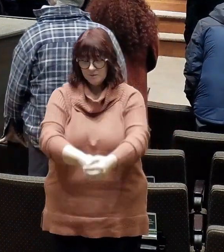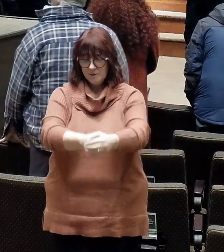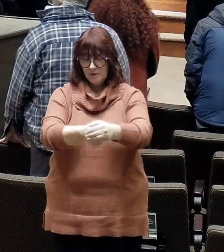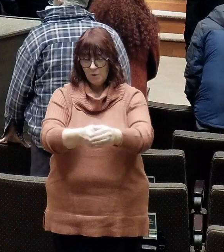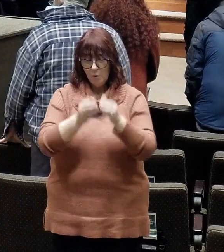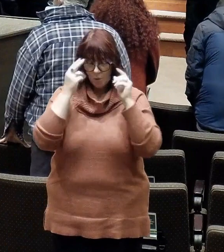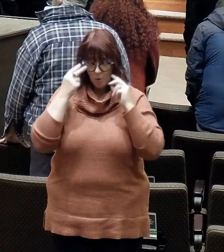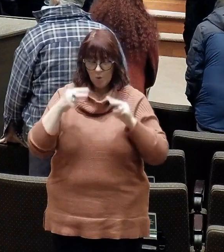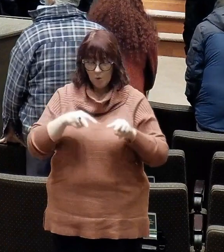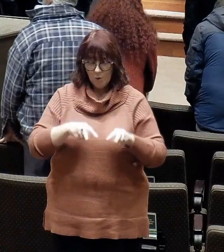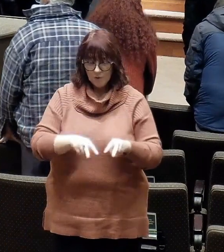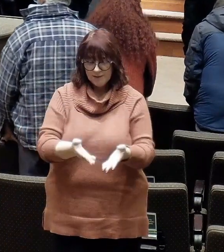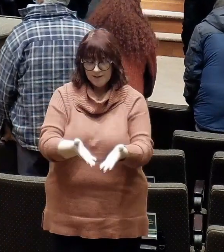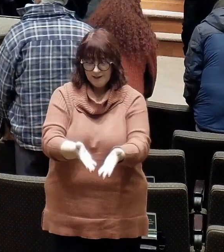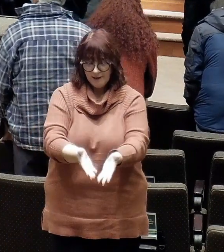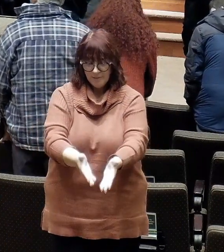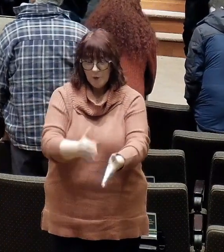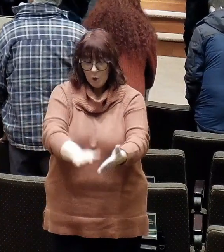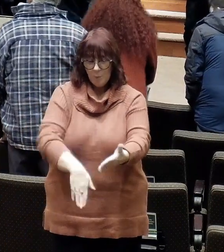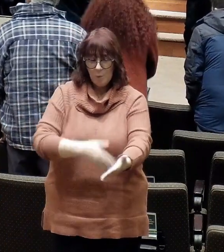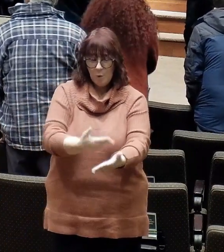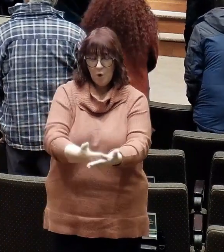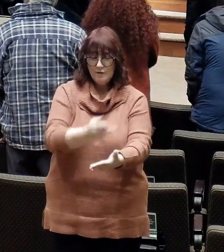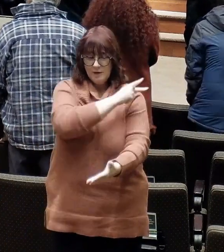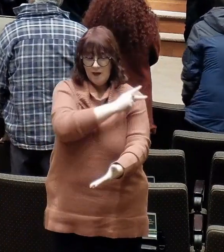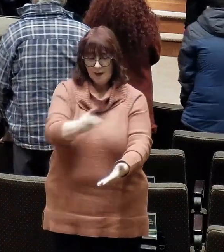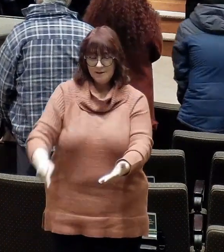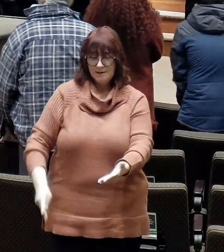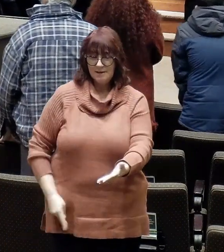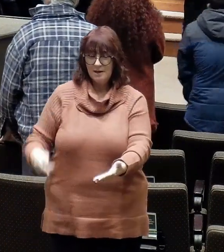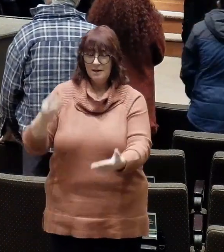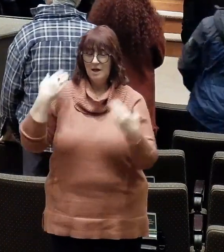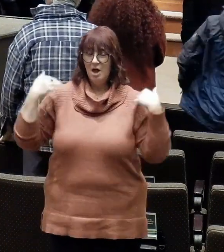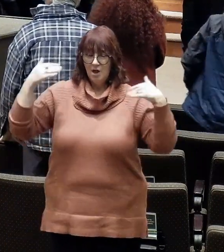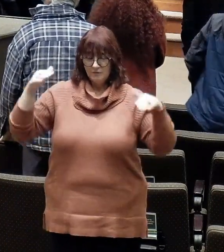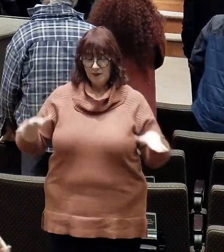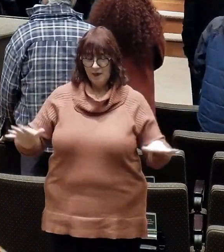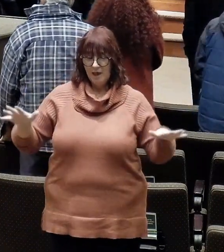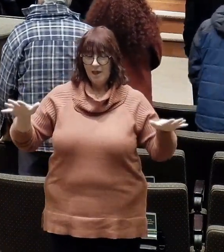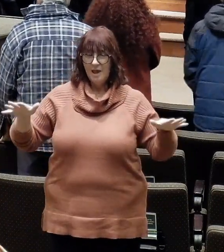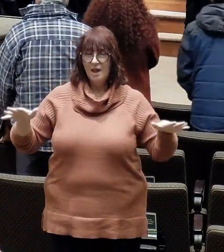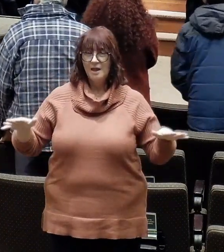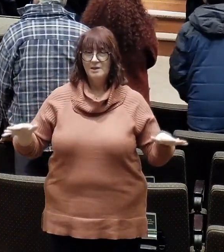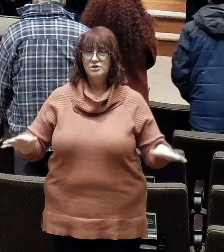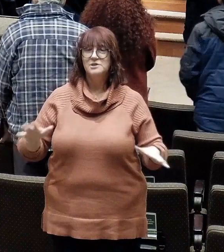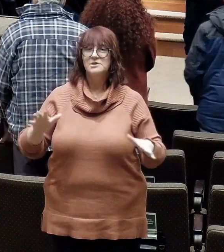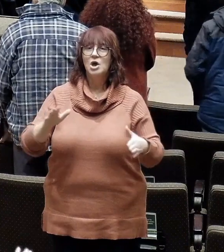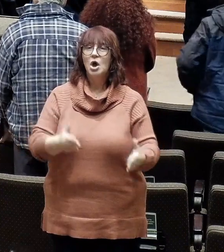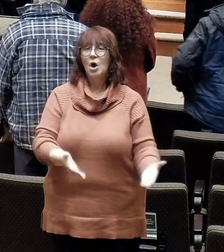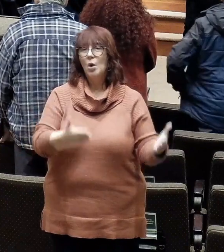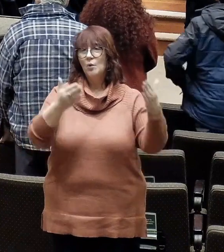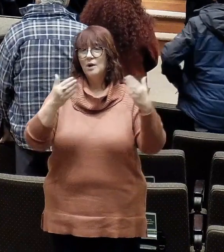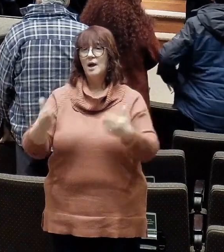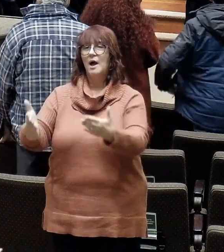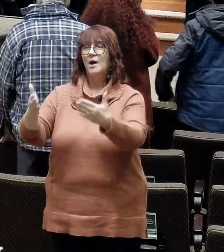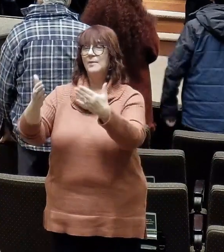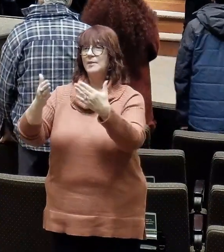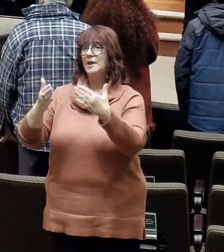Him, born the King of angels, O come, let us